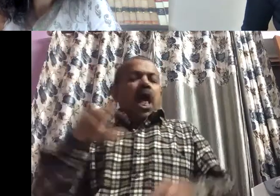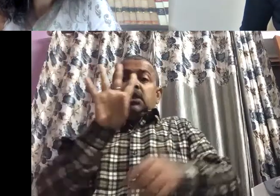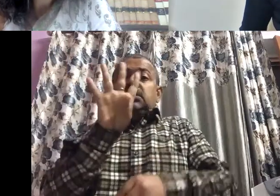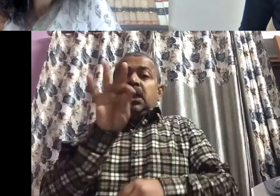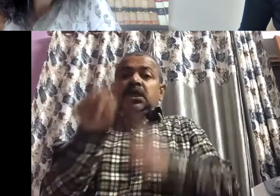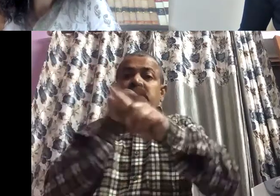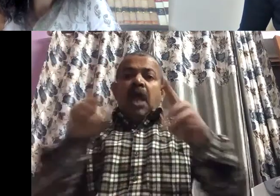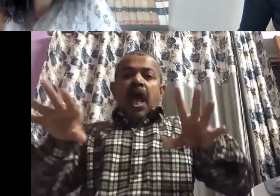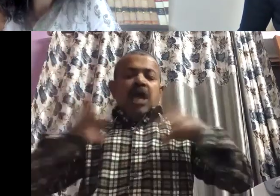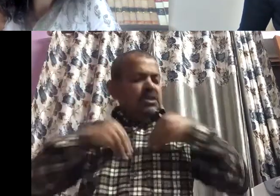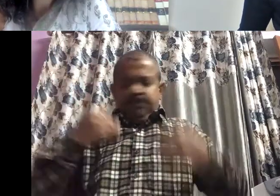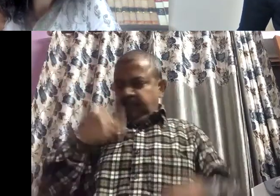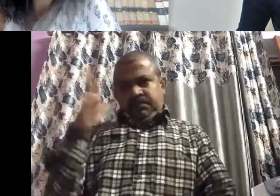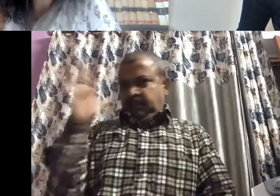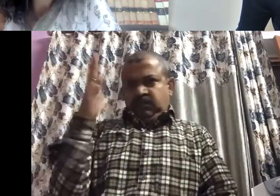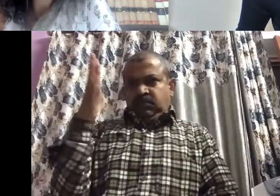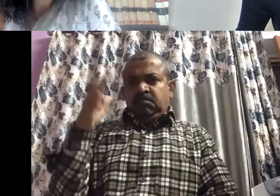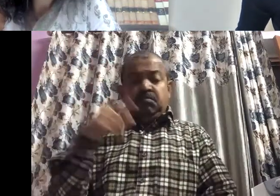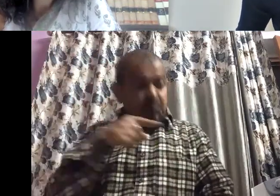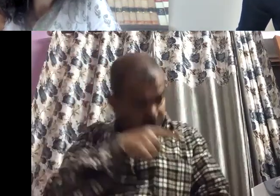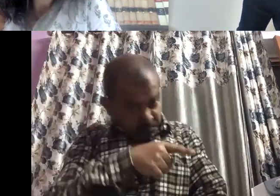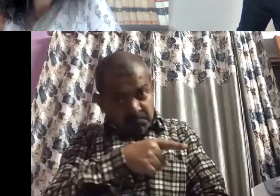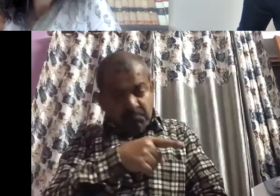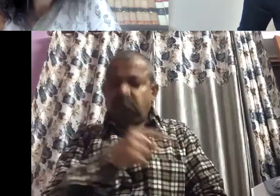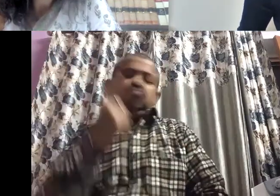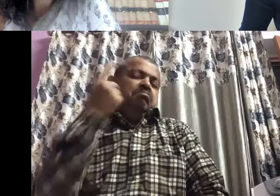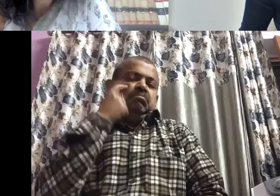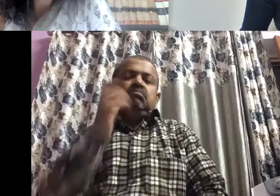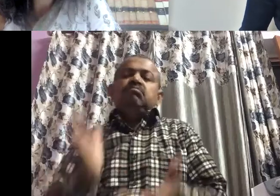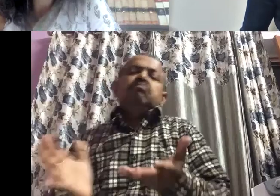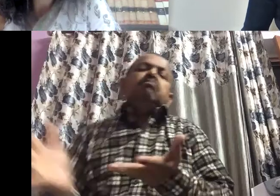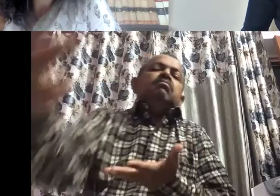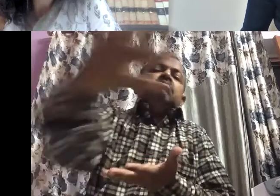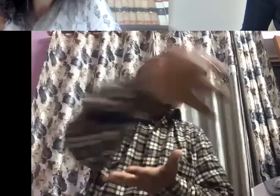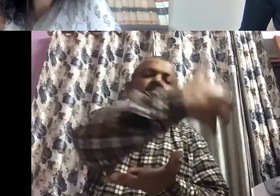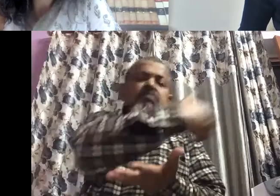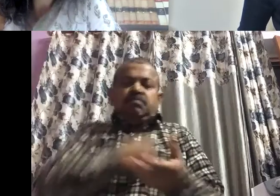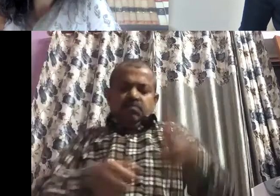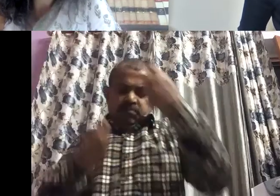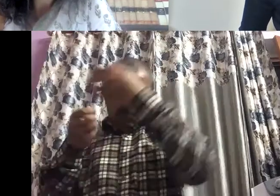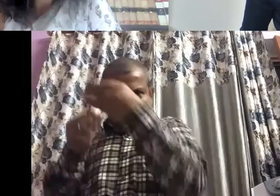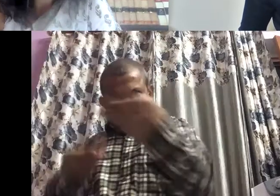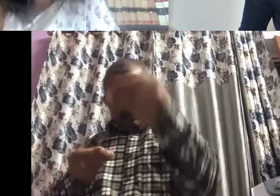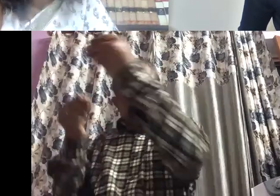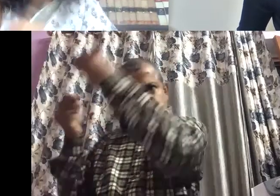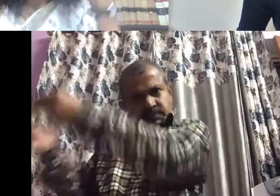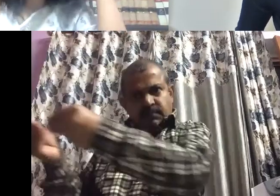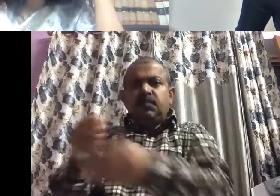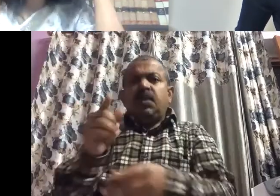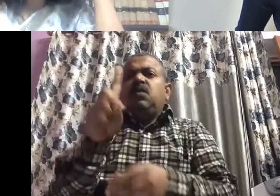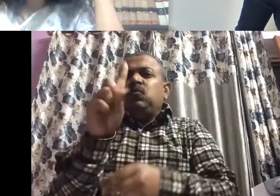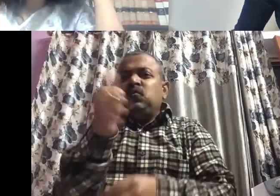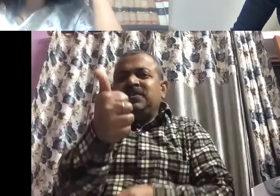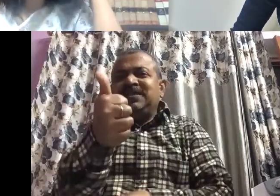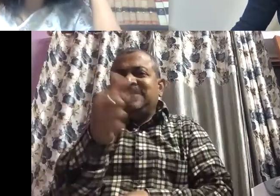and going for selection processes and I raised the voice over there and